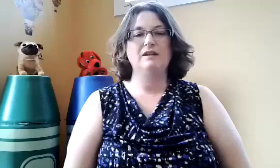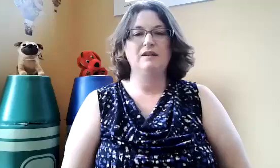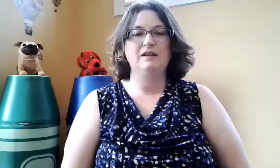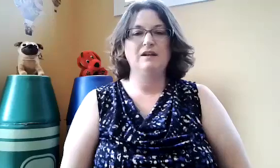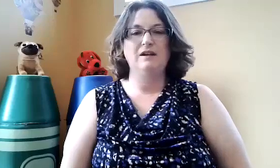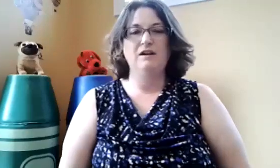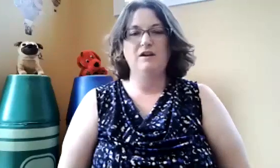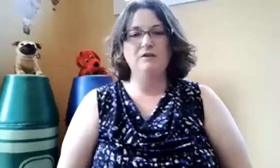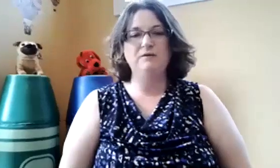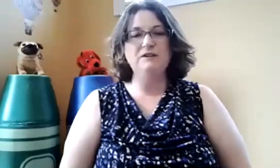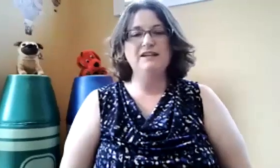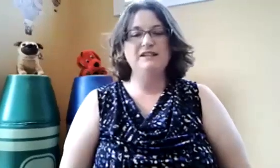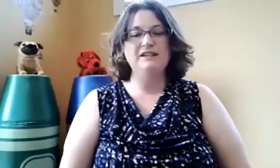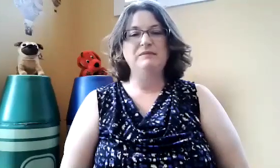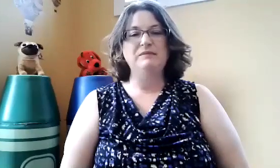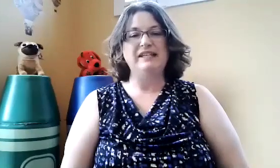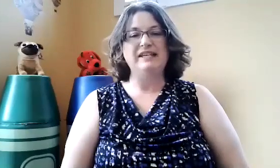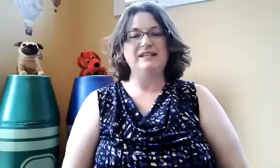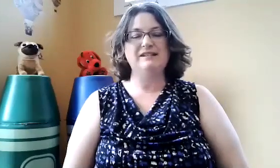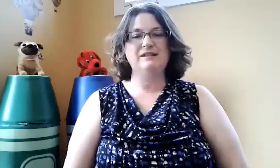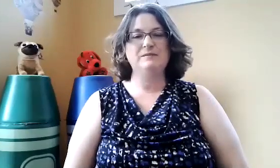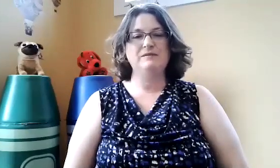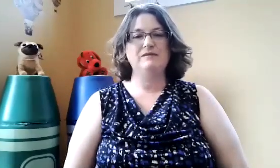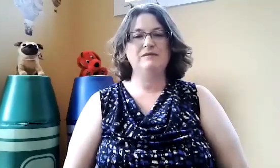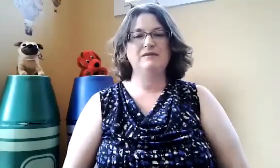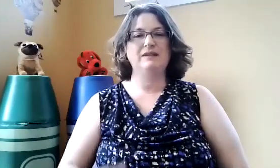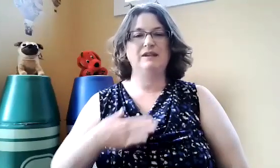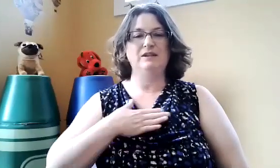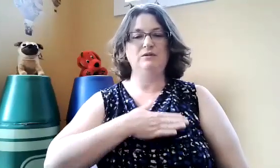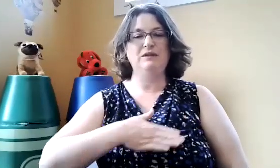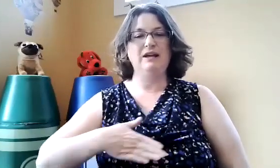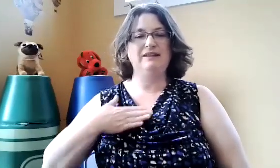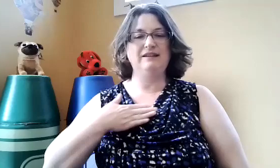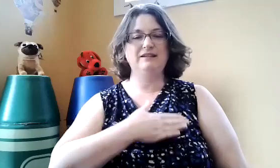First sign is please, you do that like this, please,